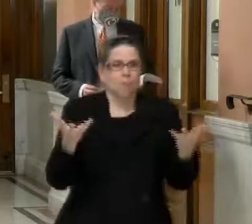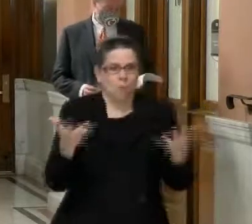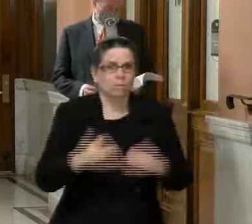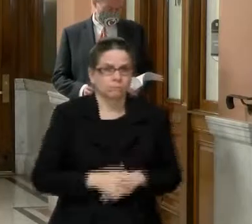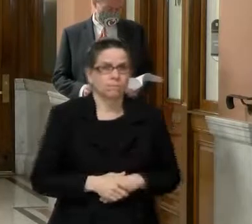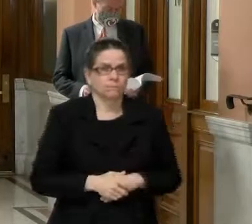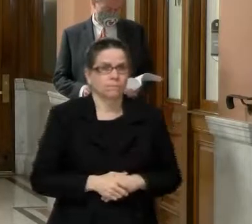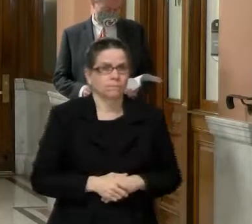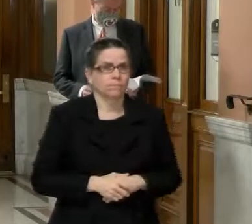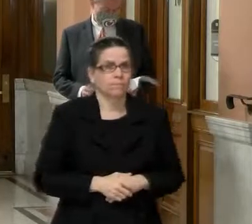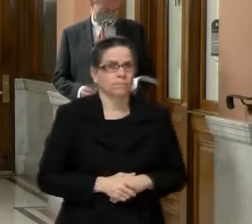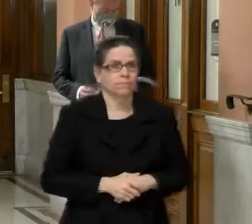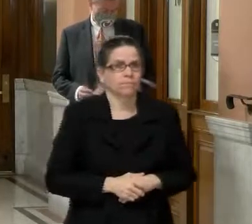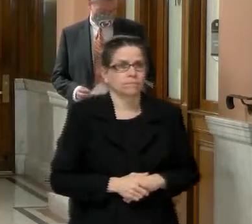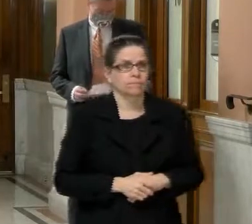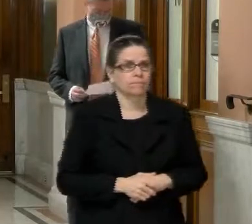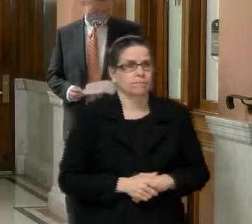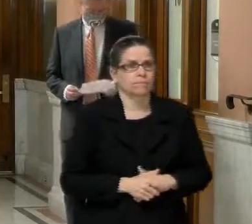Um,